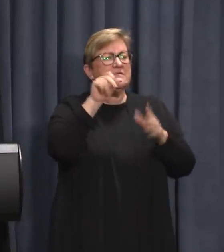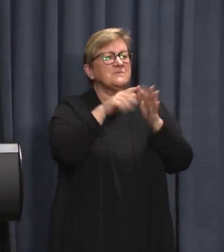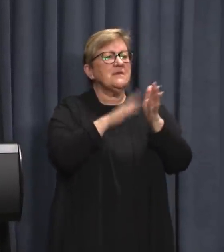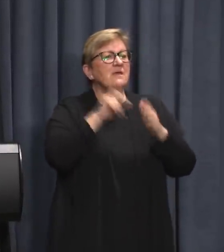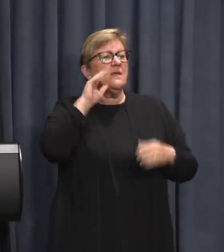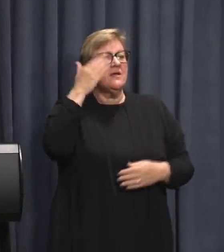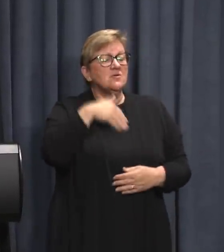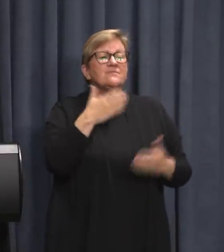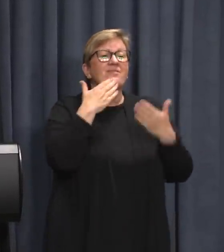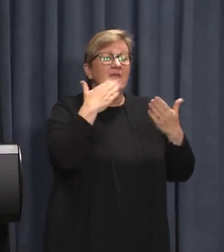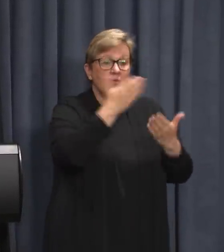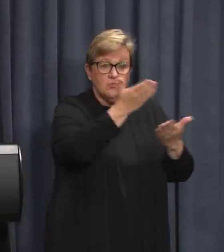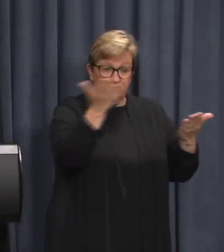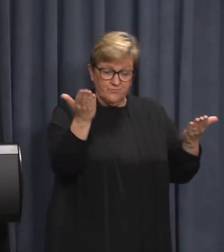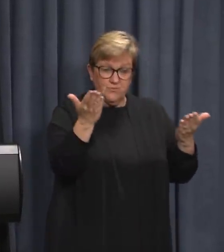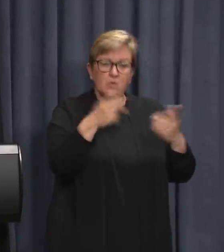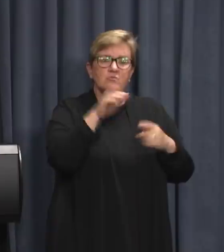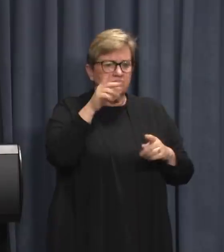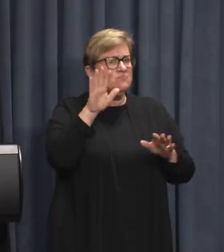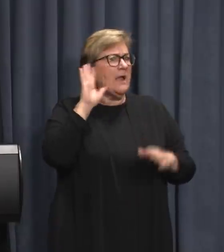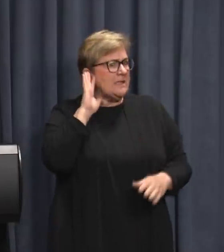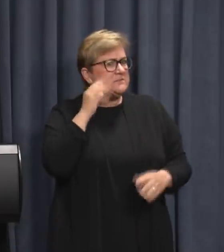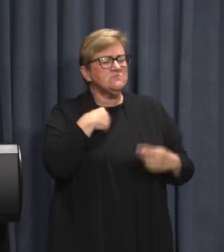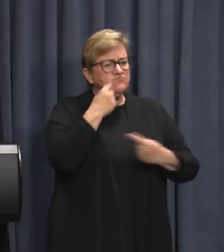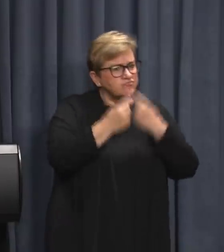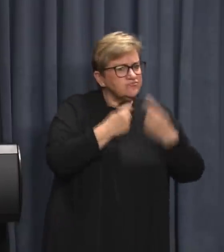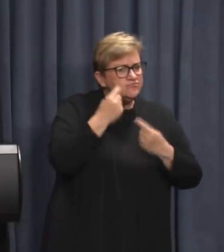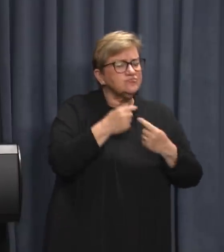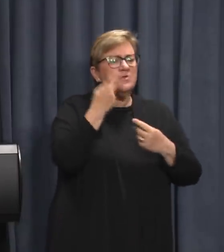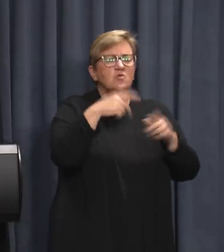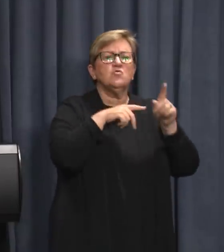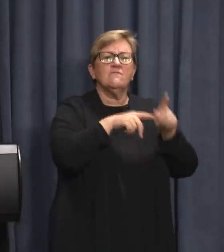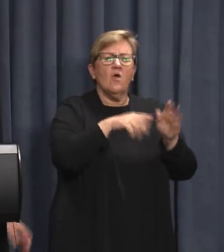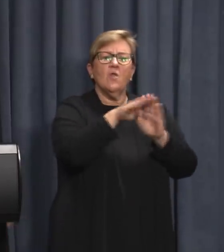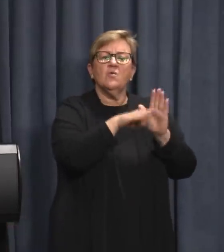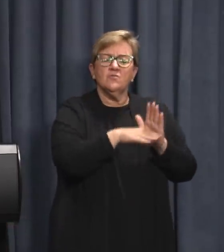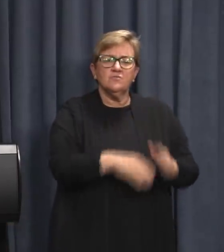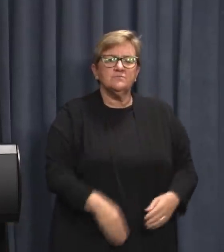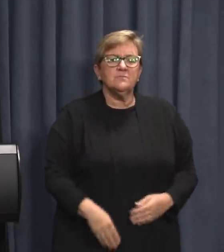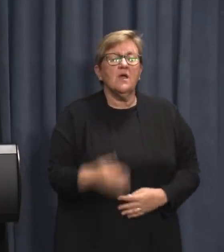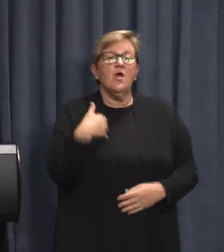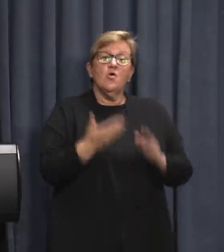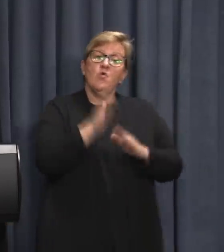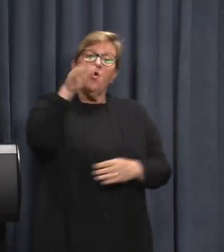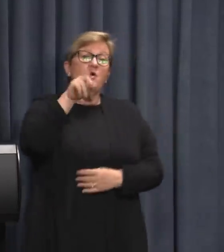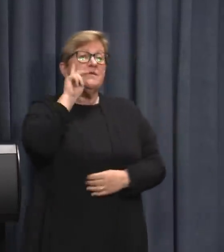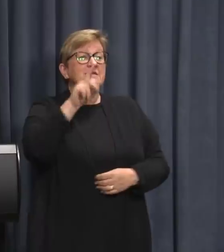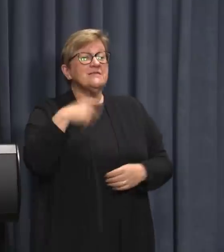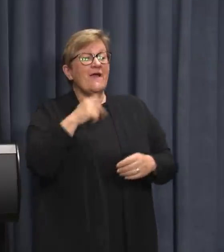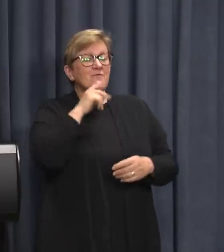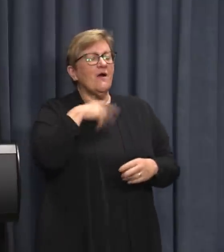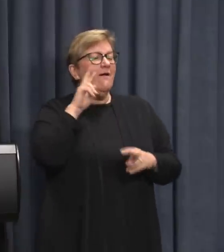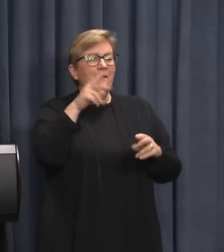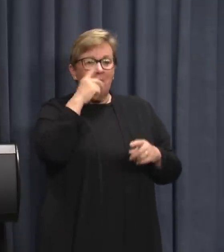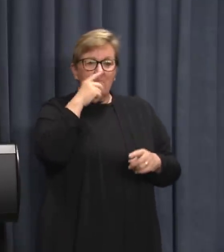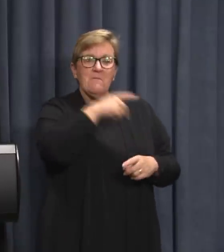night. Thank you to everyone in the community for listening to the health advice and following the directions. On my way home yesterday afternoon I